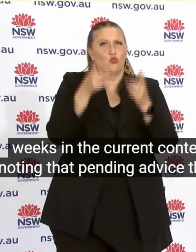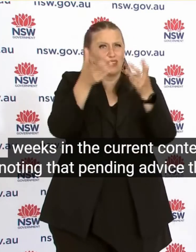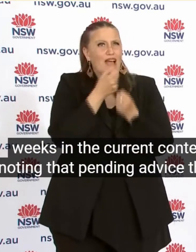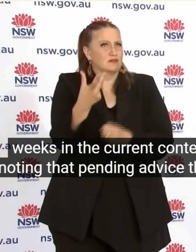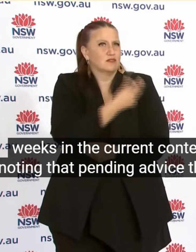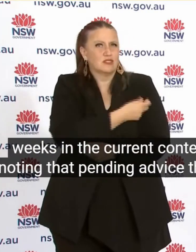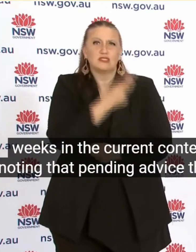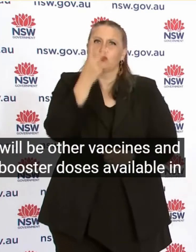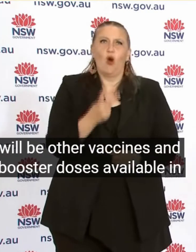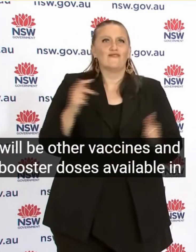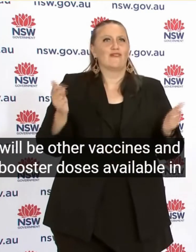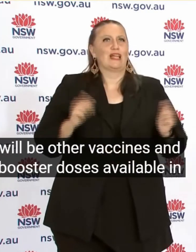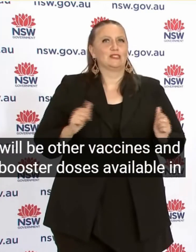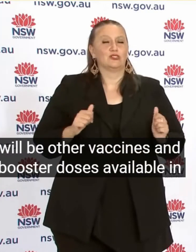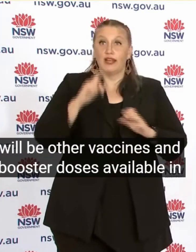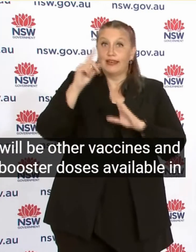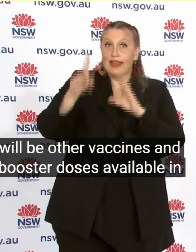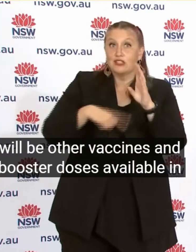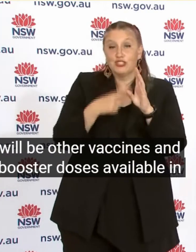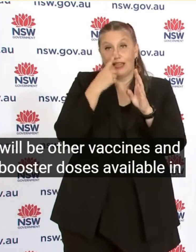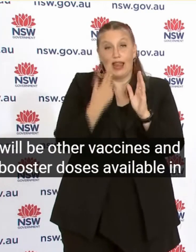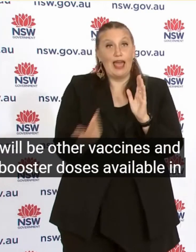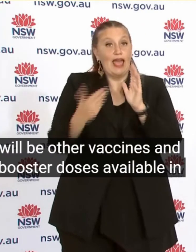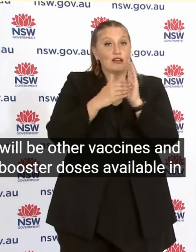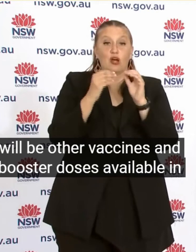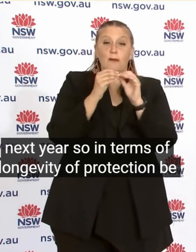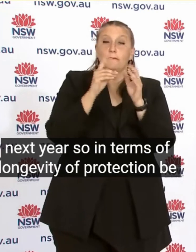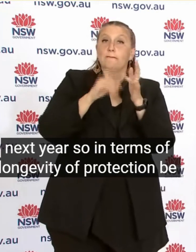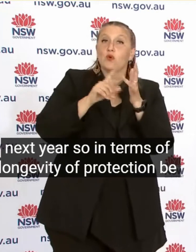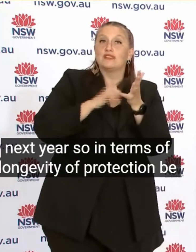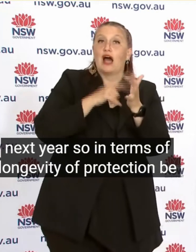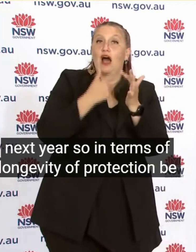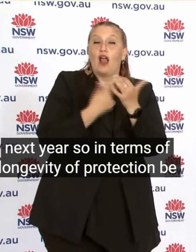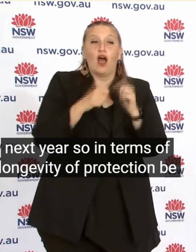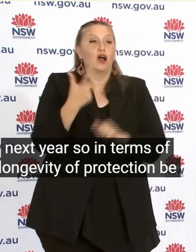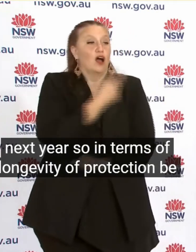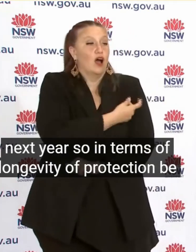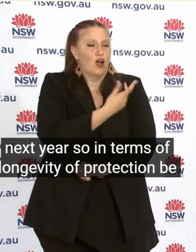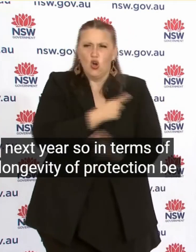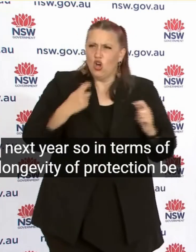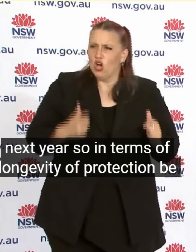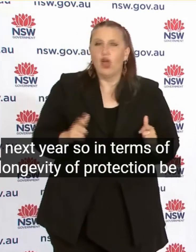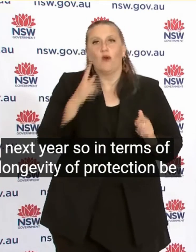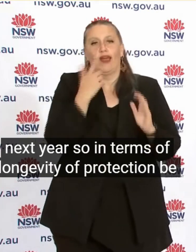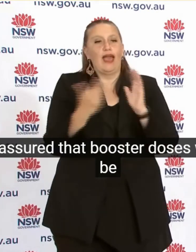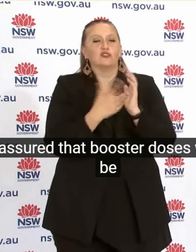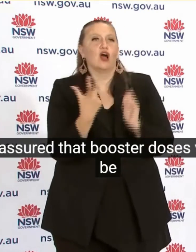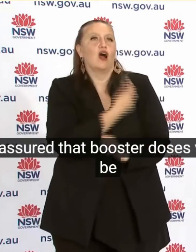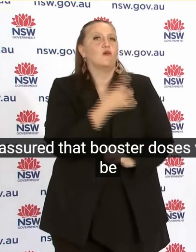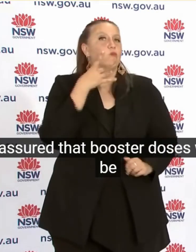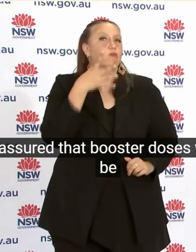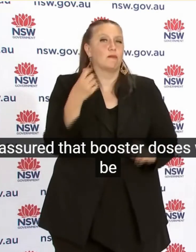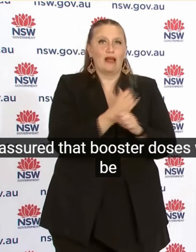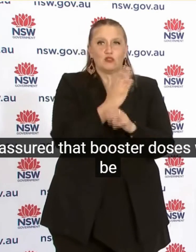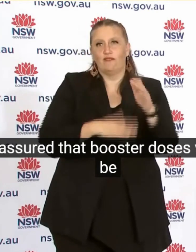Available in next year So in terms of Longevity of protection Be assured that Booster doses Will be available